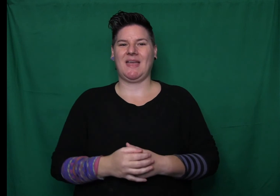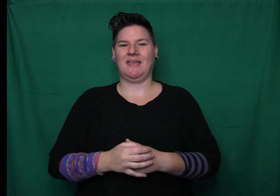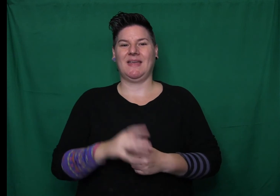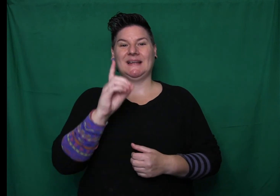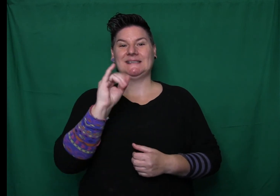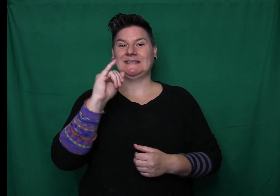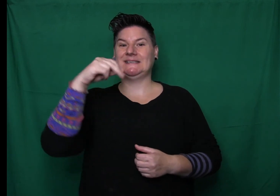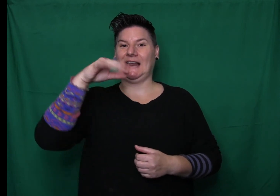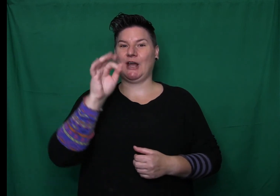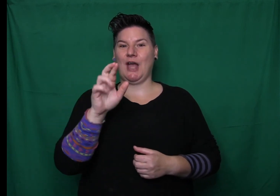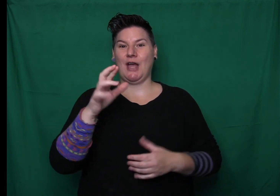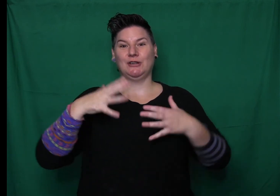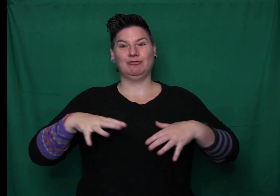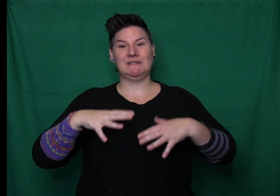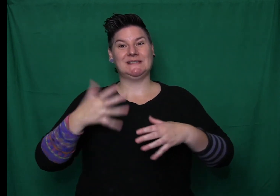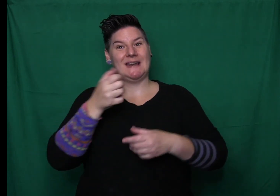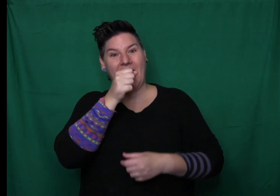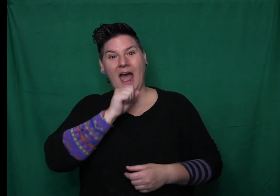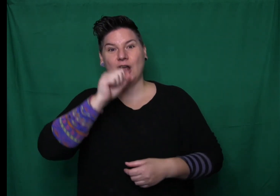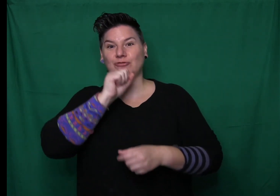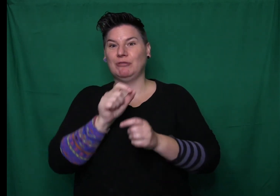I like elves better than umbrellas, said Dinger.